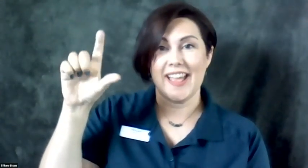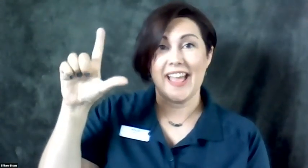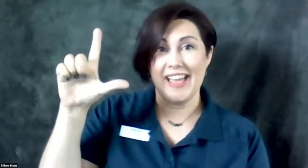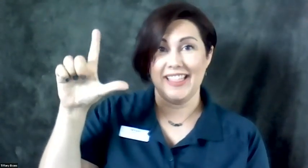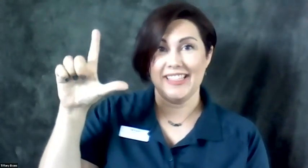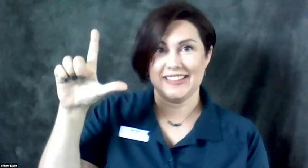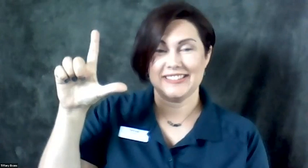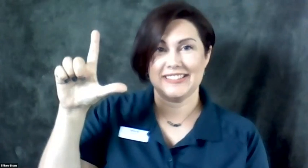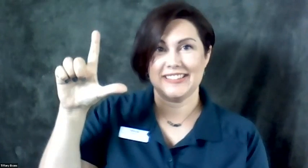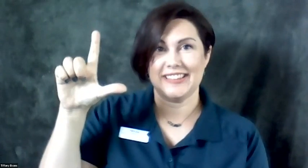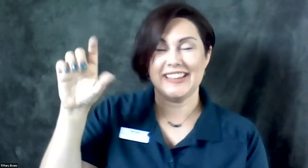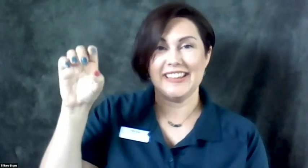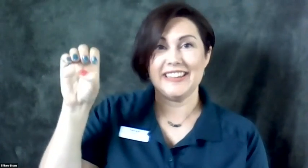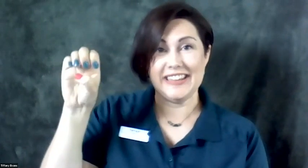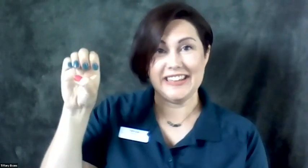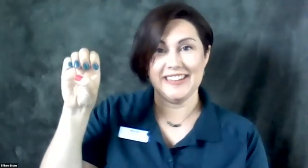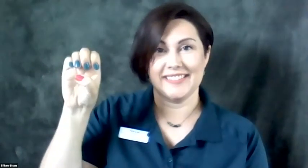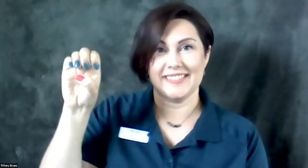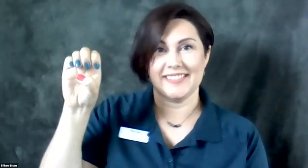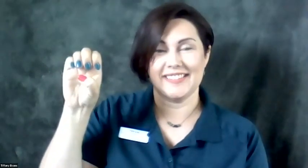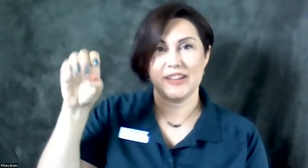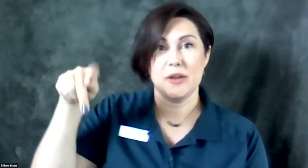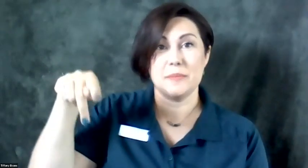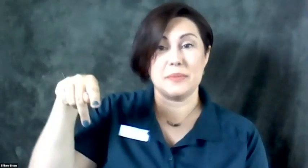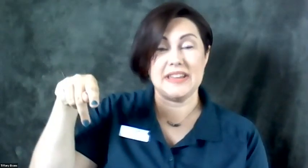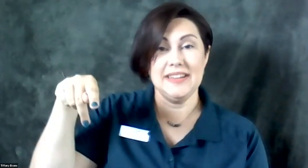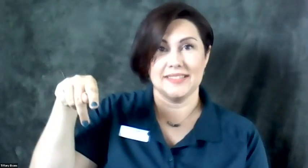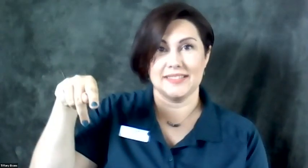L E P H